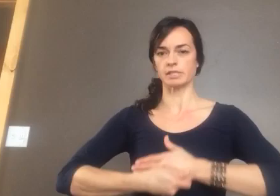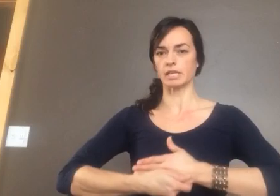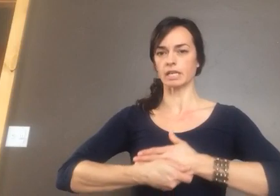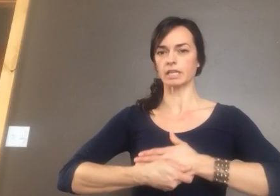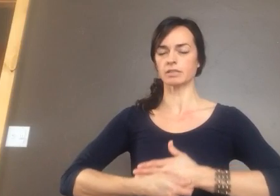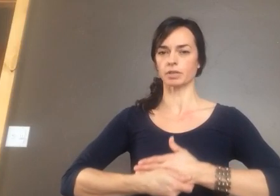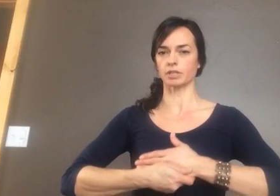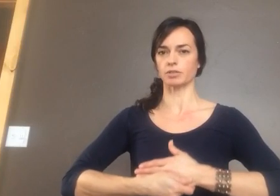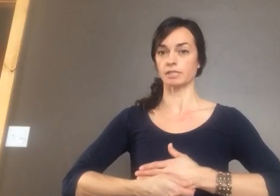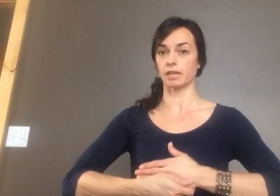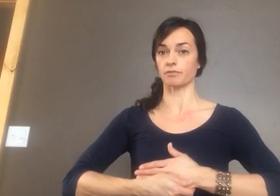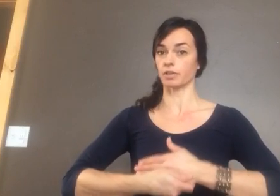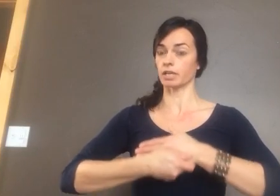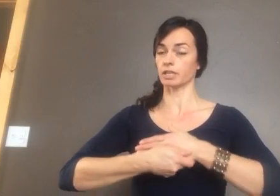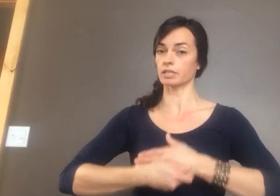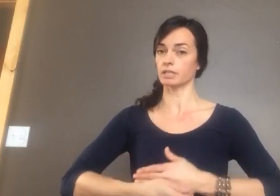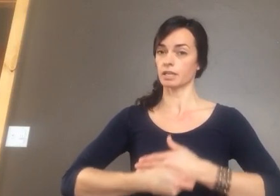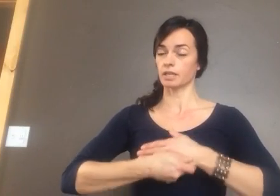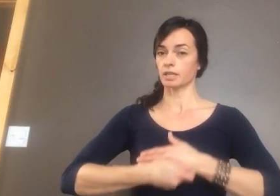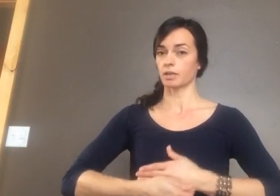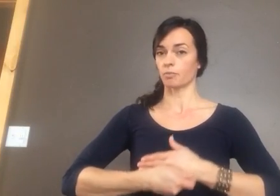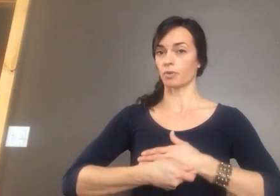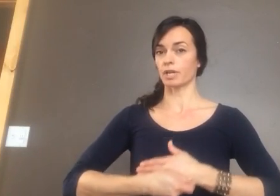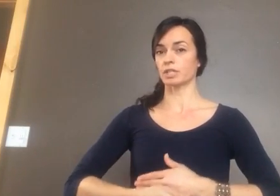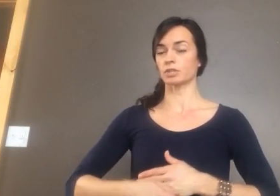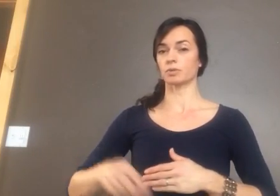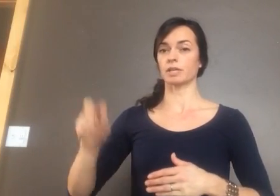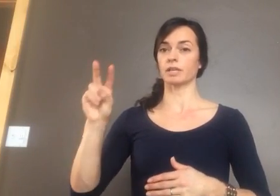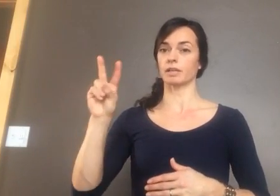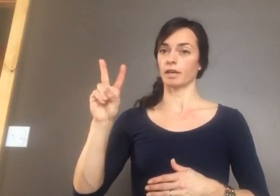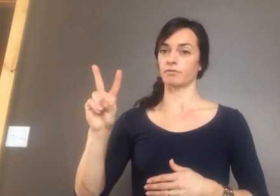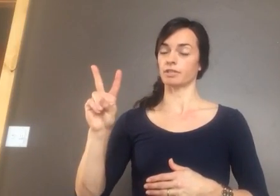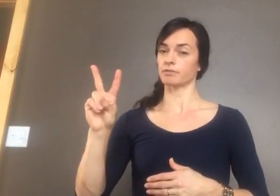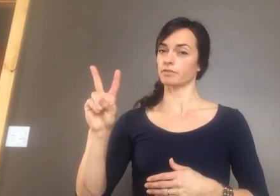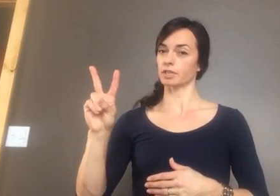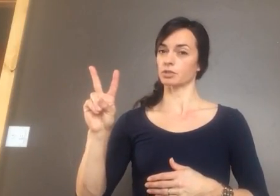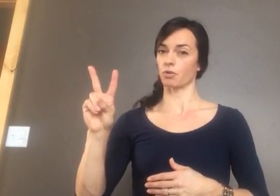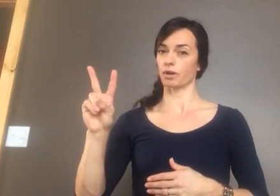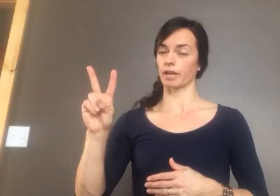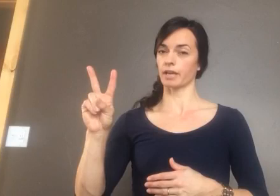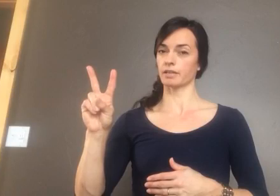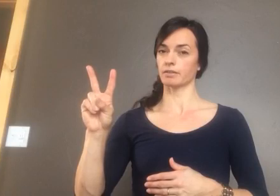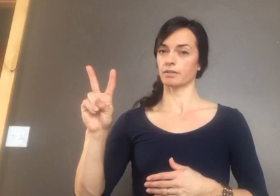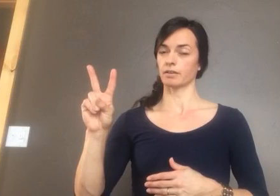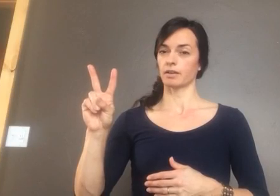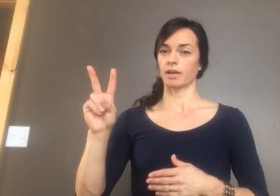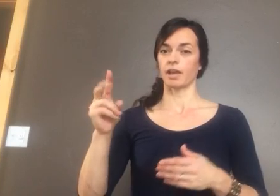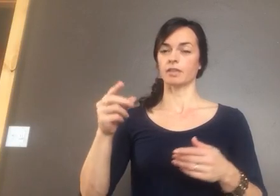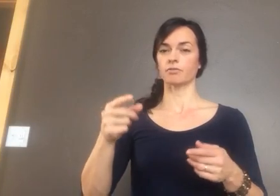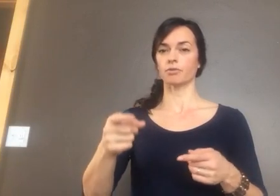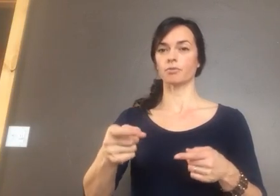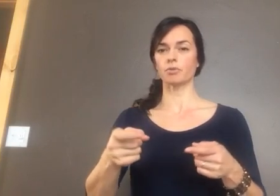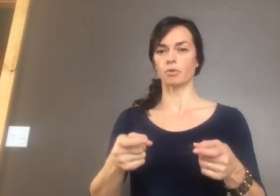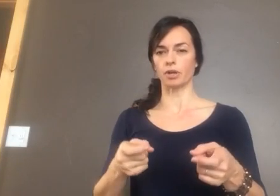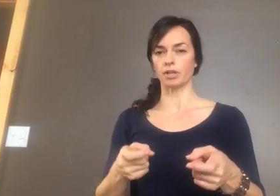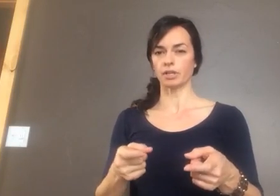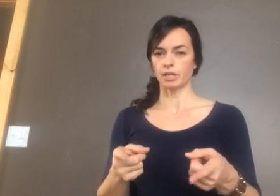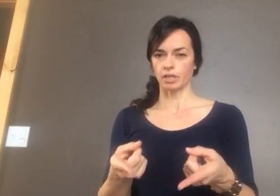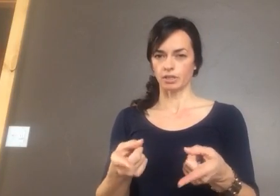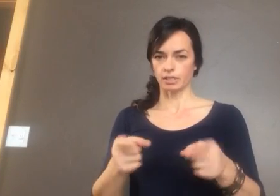was in England. We're going to do the sign for England. British Queen, a V for Victoria. And then for rule, you're